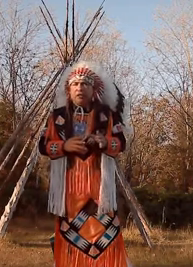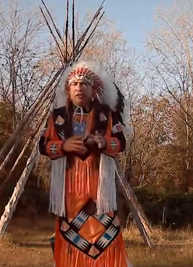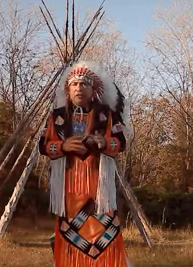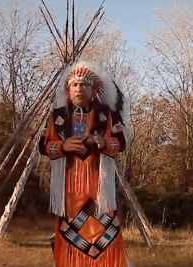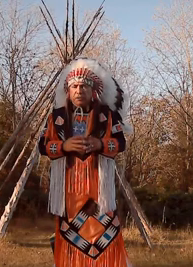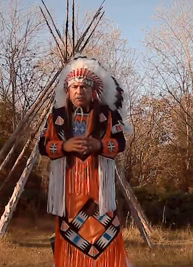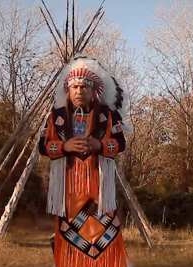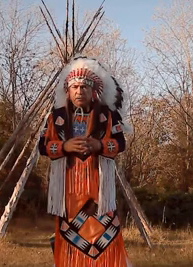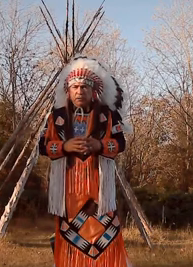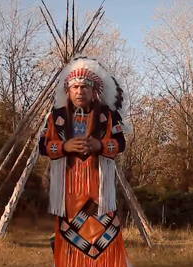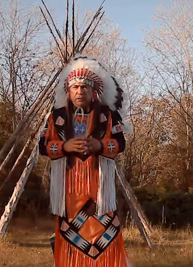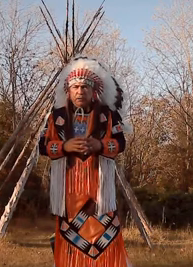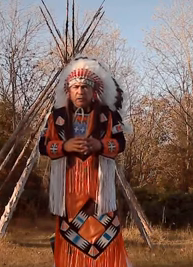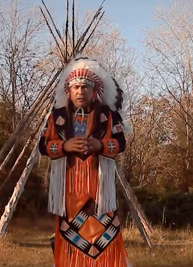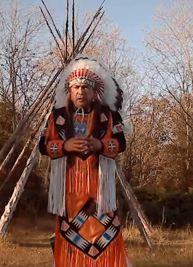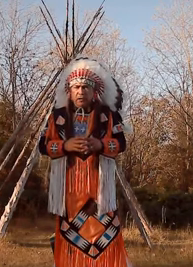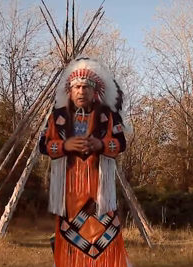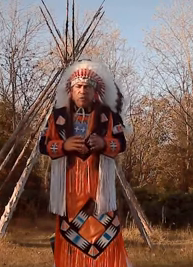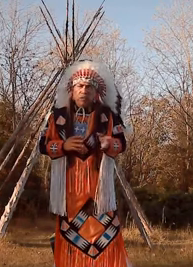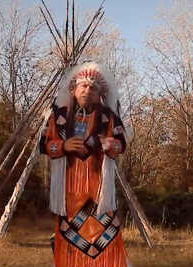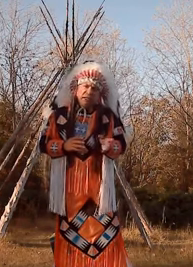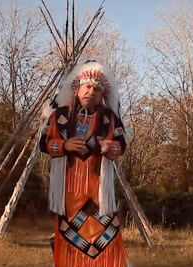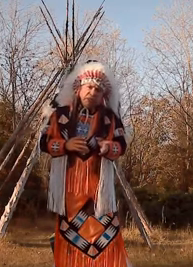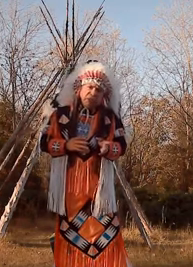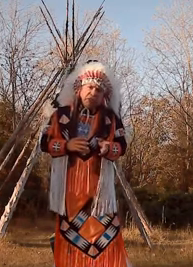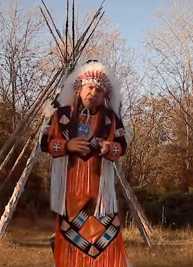generations. And I want to see it continue.